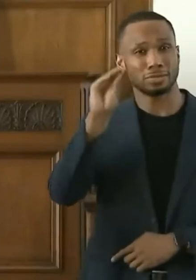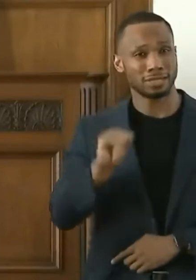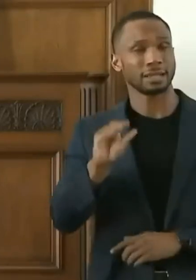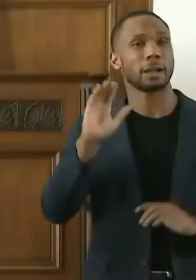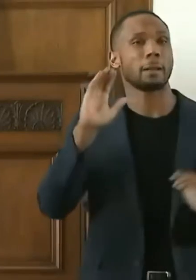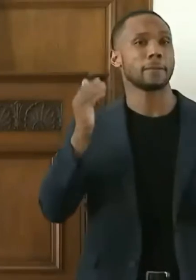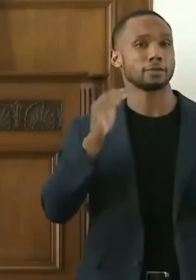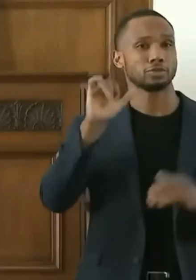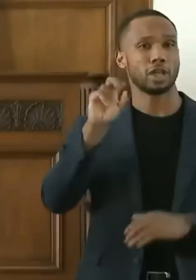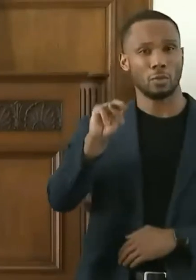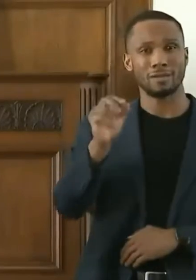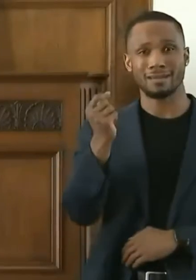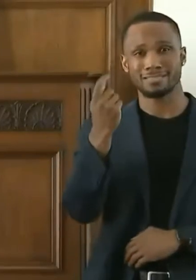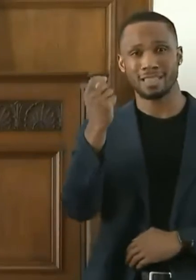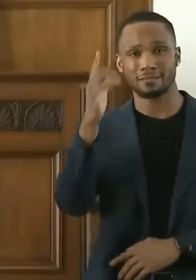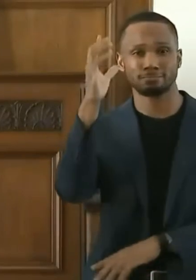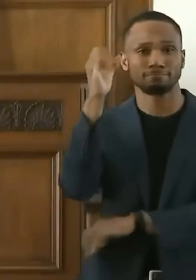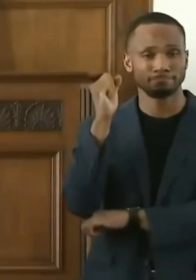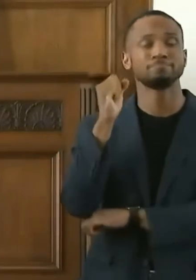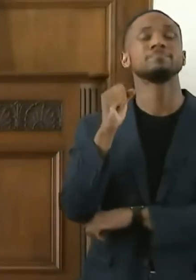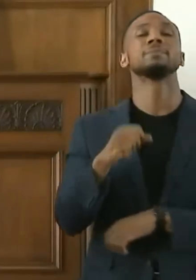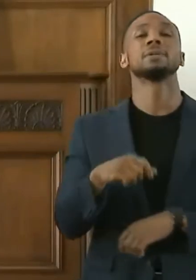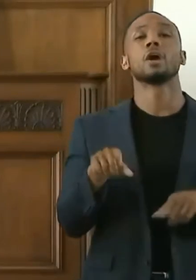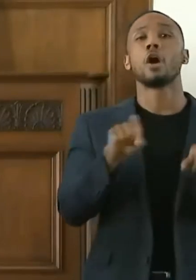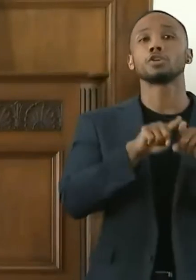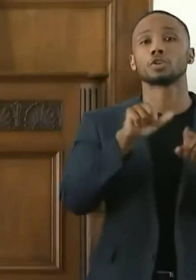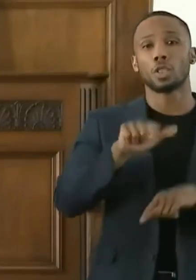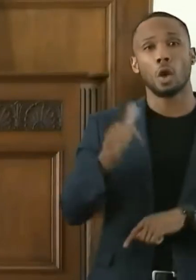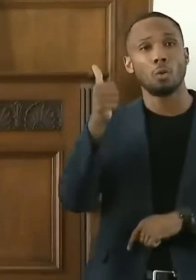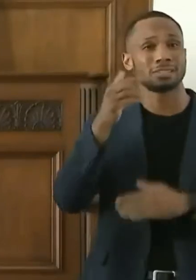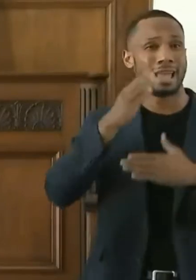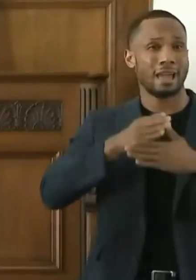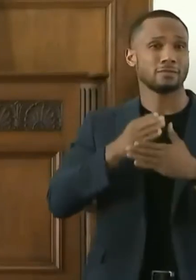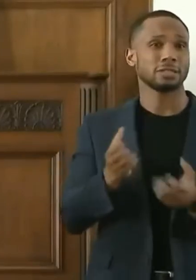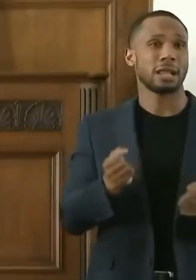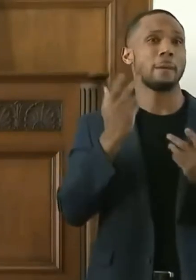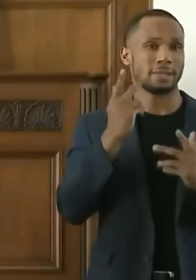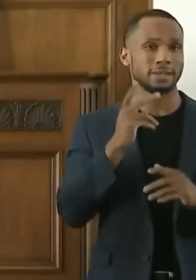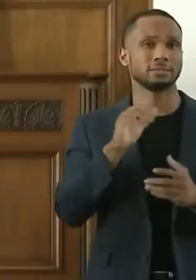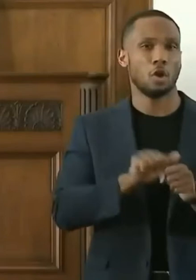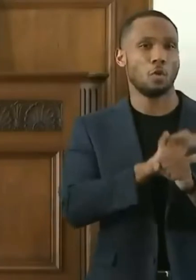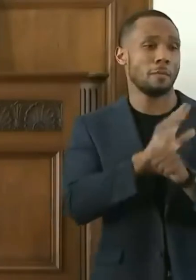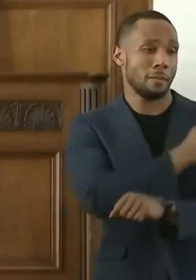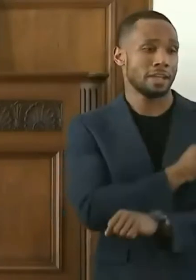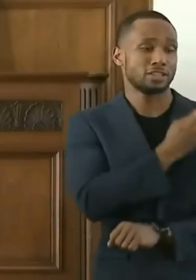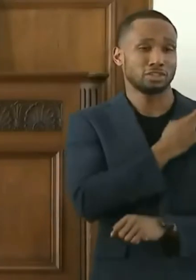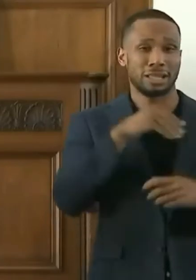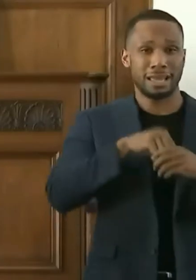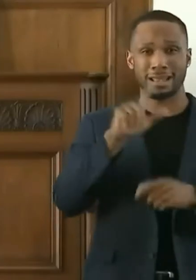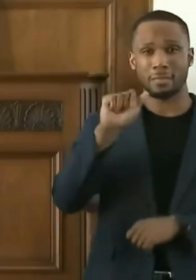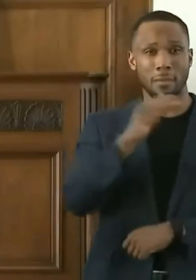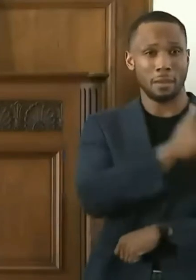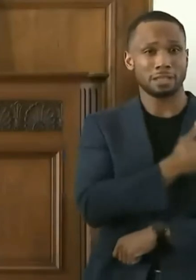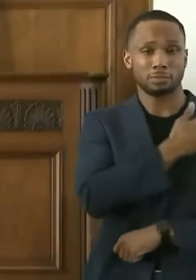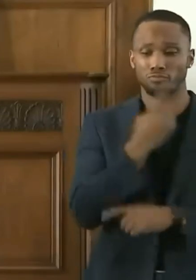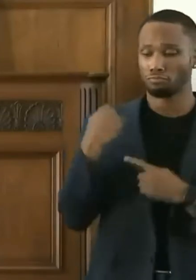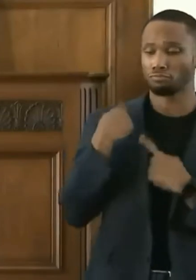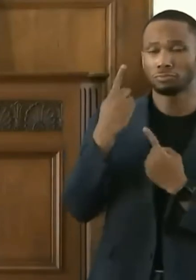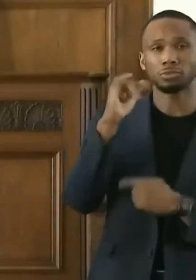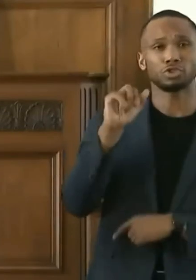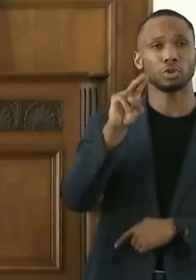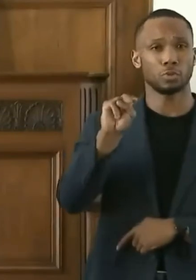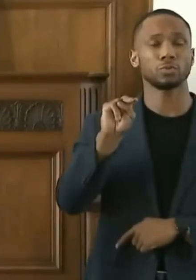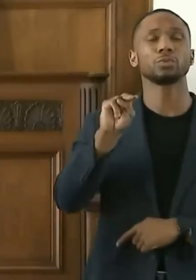reached on January the 11th and the lowest average number of COVID patients in Alabama hospitals since June